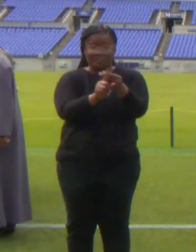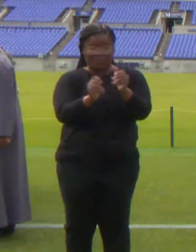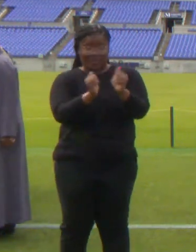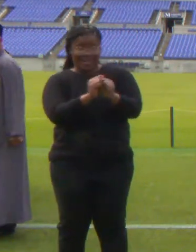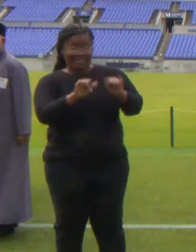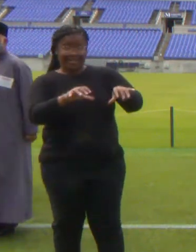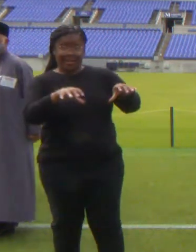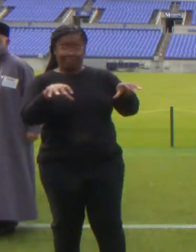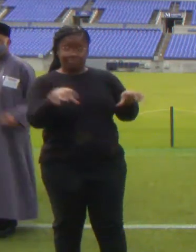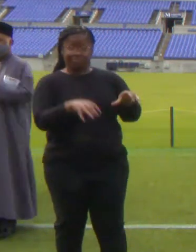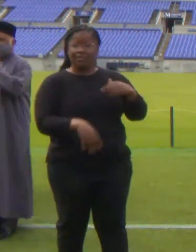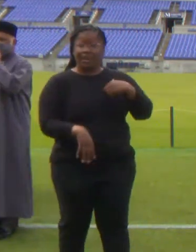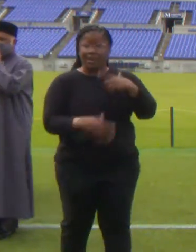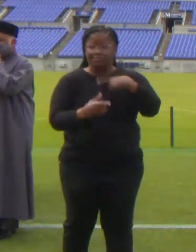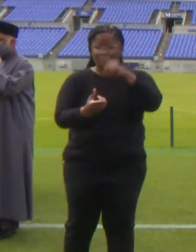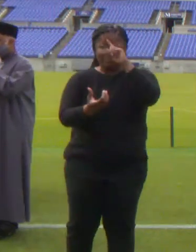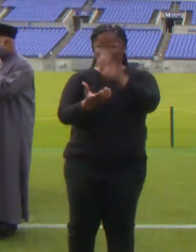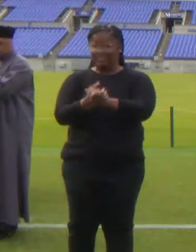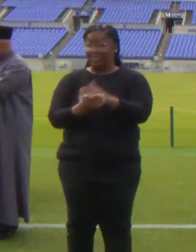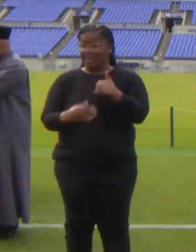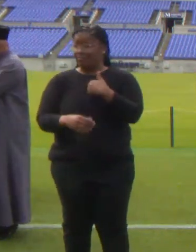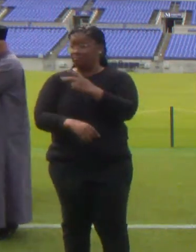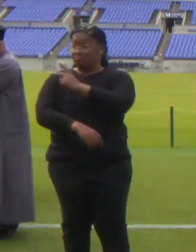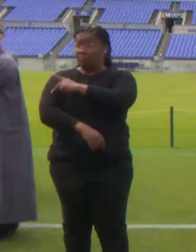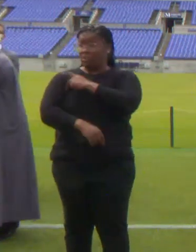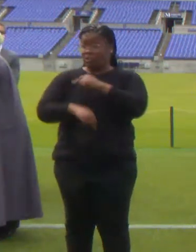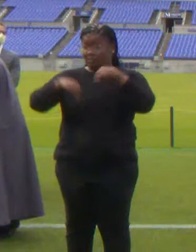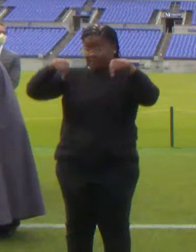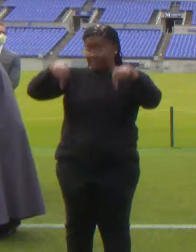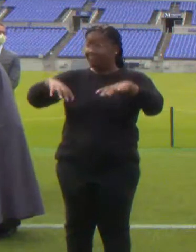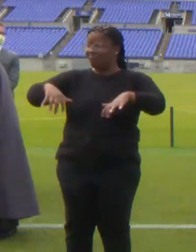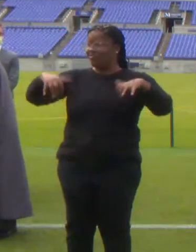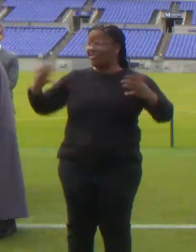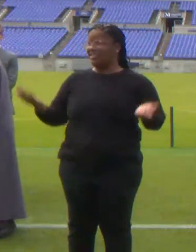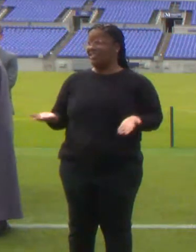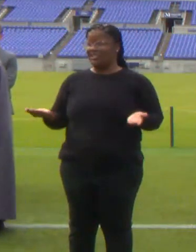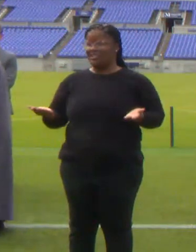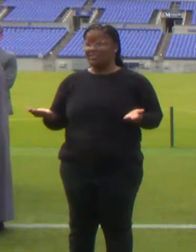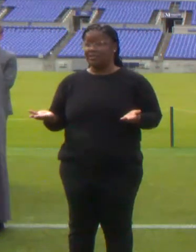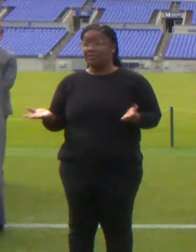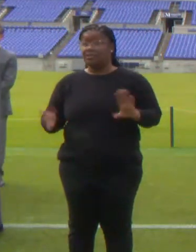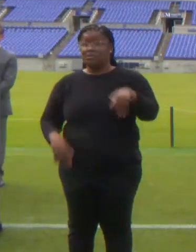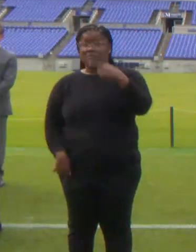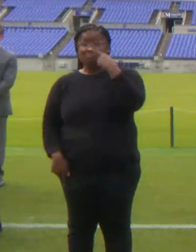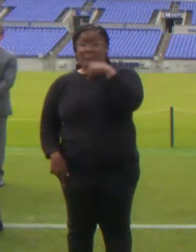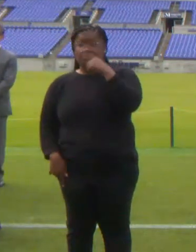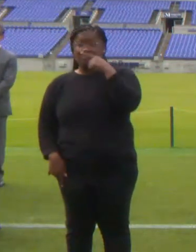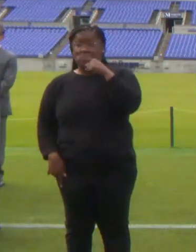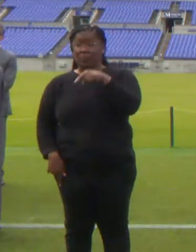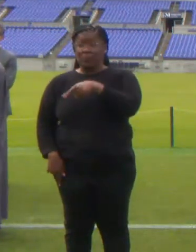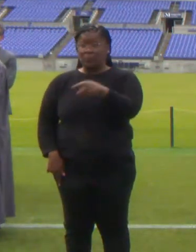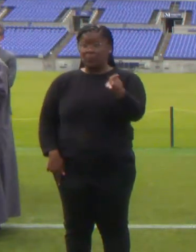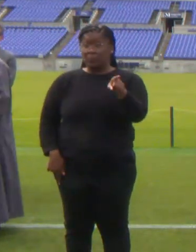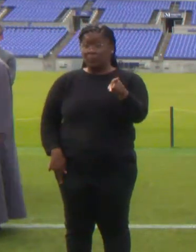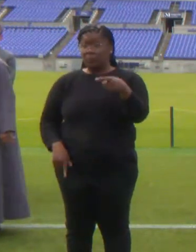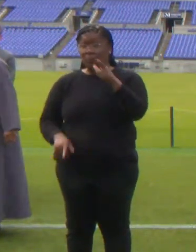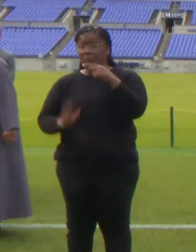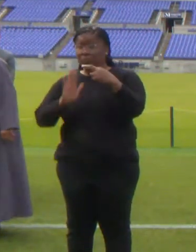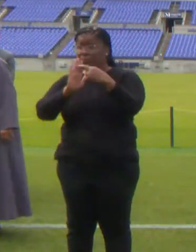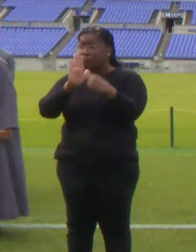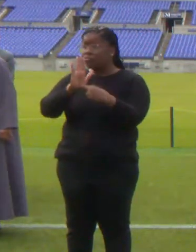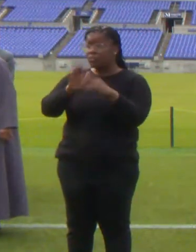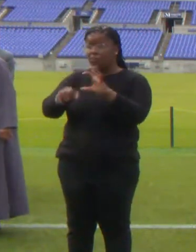I do believe I have a couple of patients here in the audience. So if you wouldn't mind, if you have a registered appointment today,